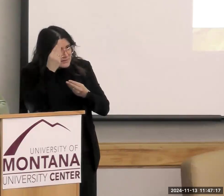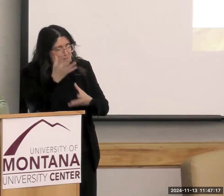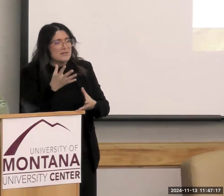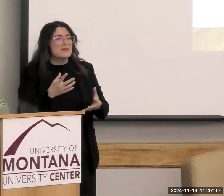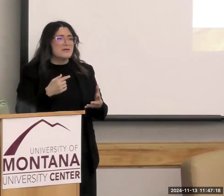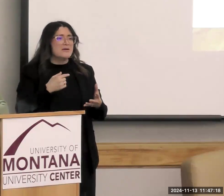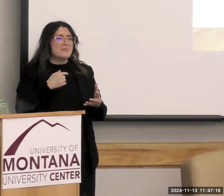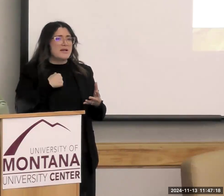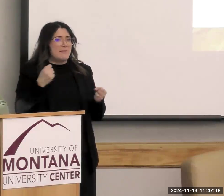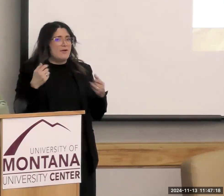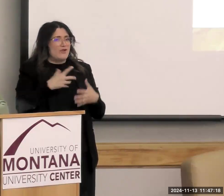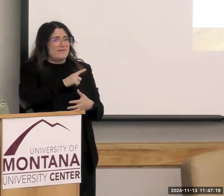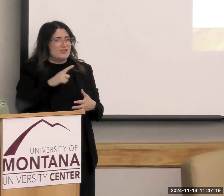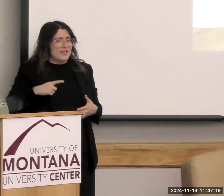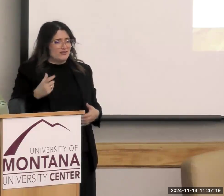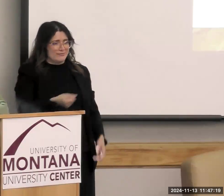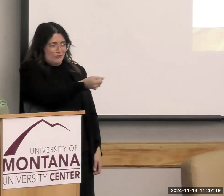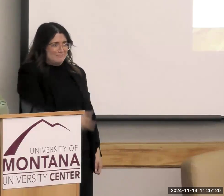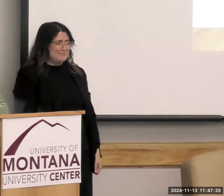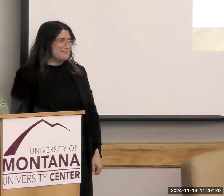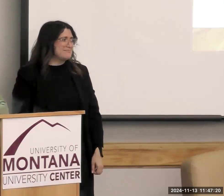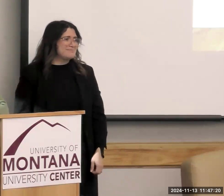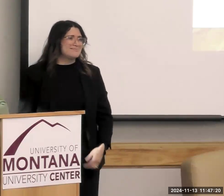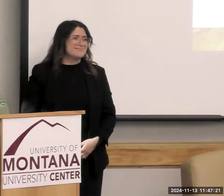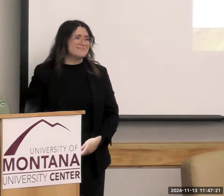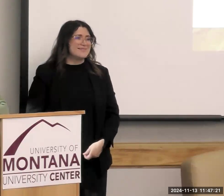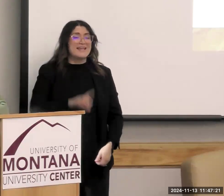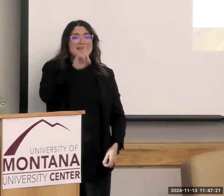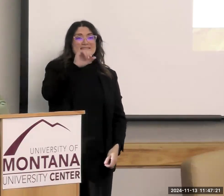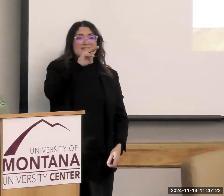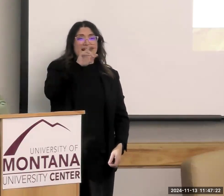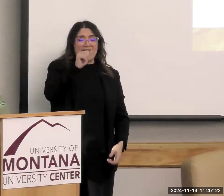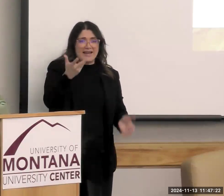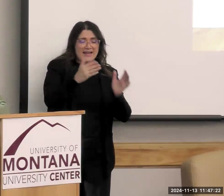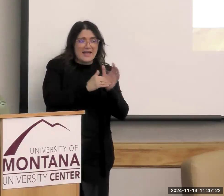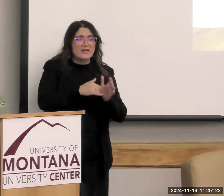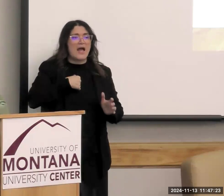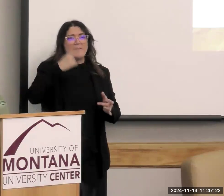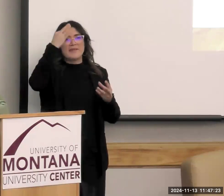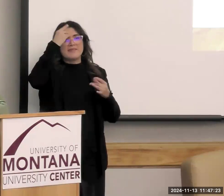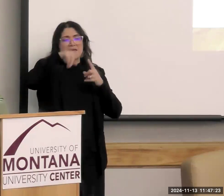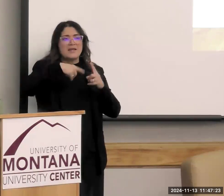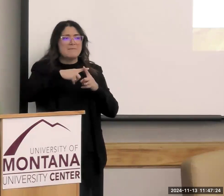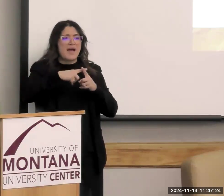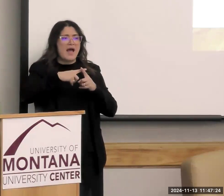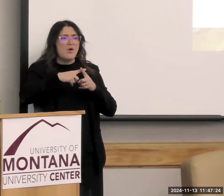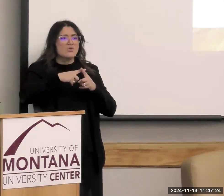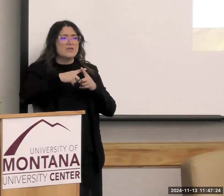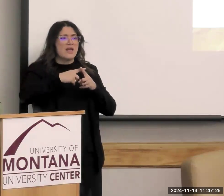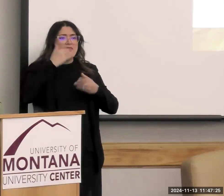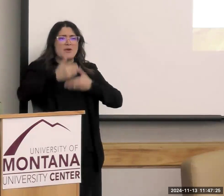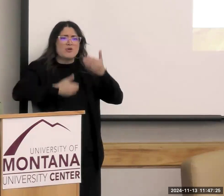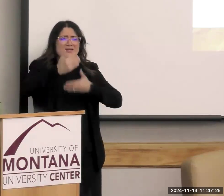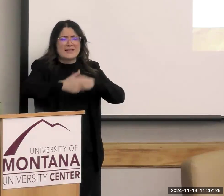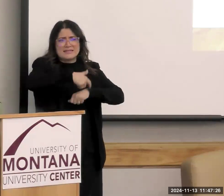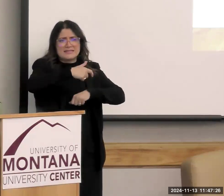afraid of the legislature here. It's Diana again. I'm thinking about the processing time, not